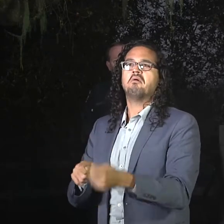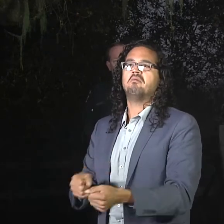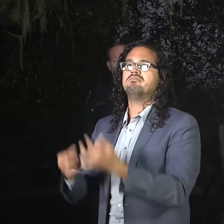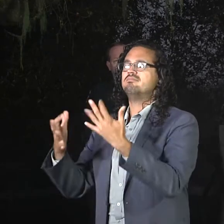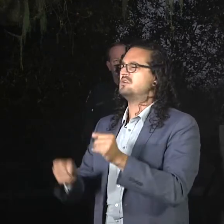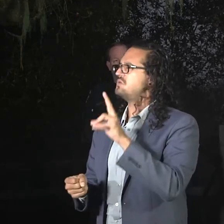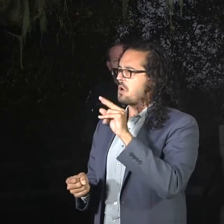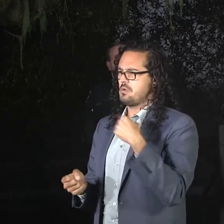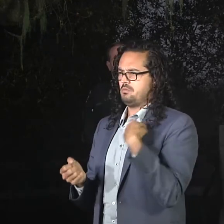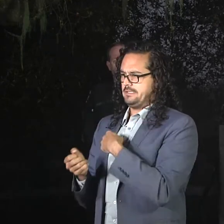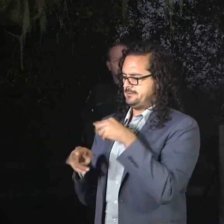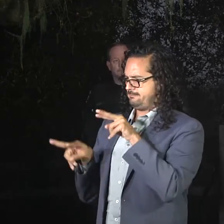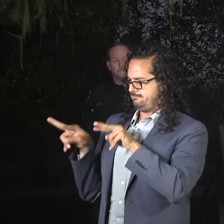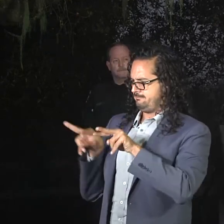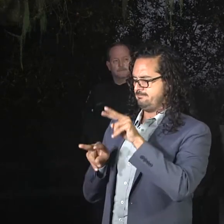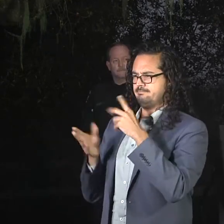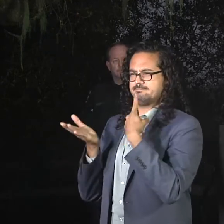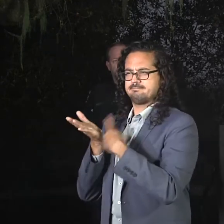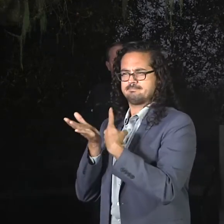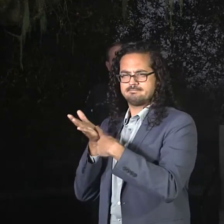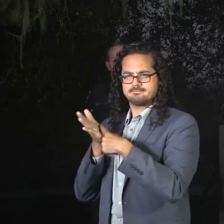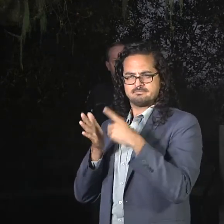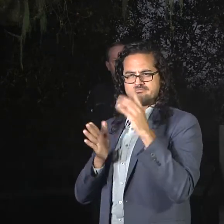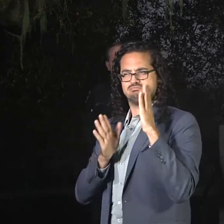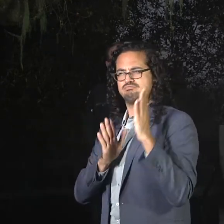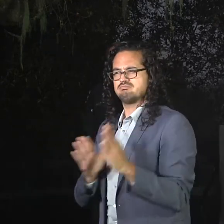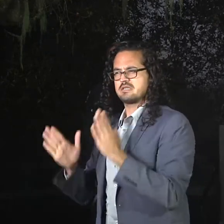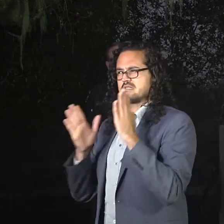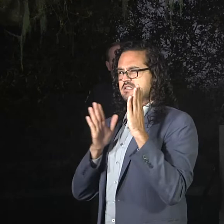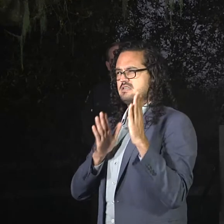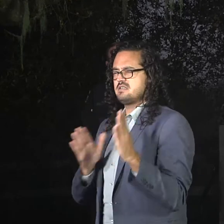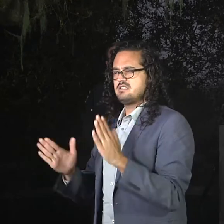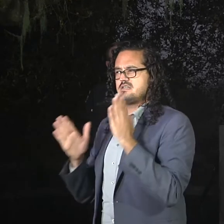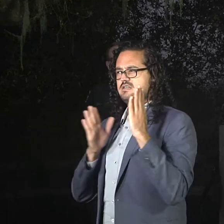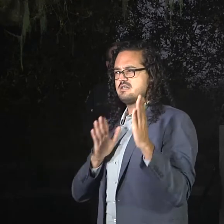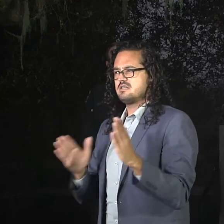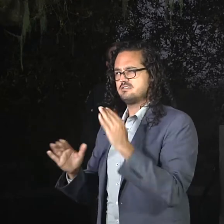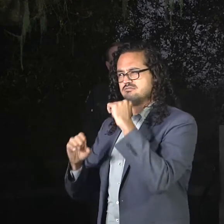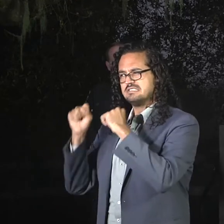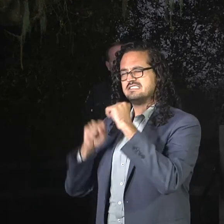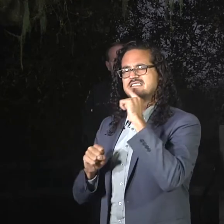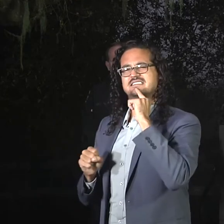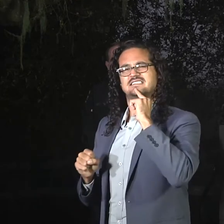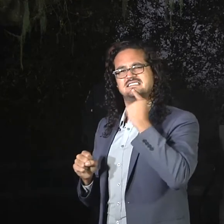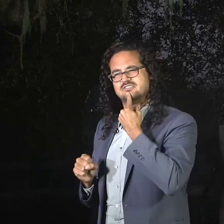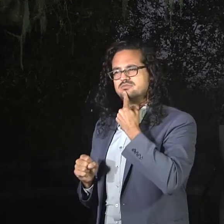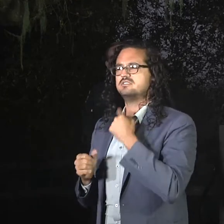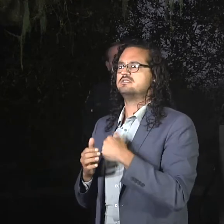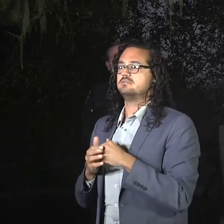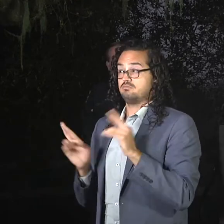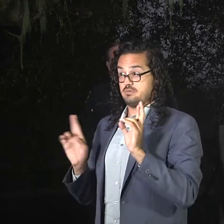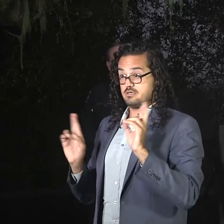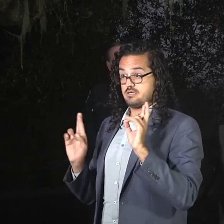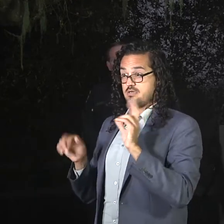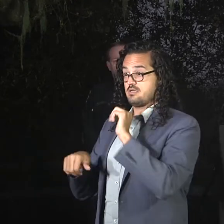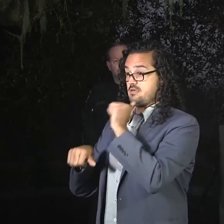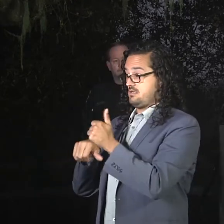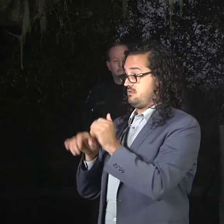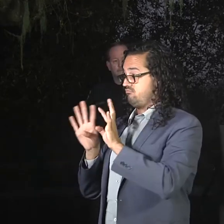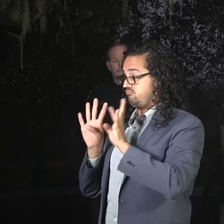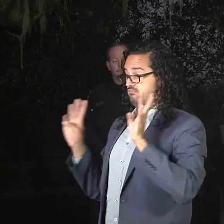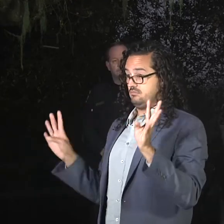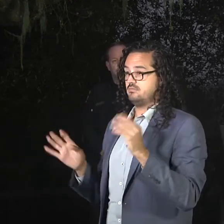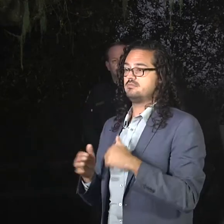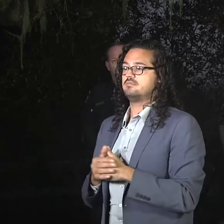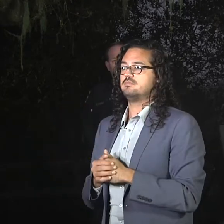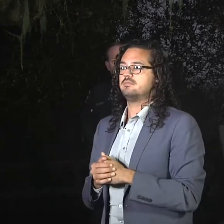methodical, very planned process. Because it is going to be the best tool to make sure that we put